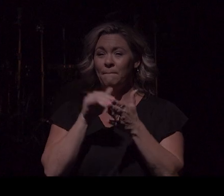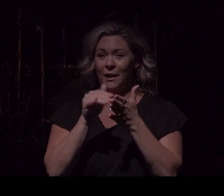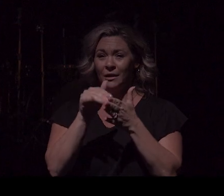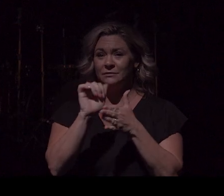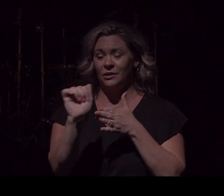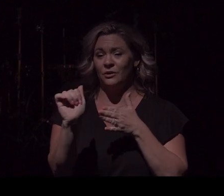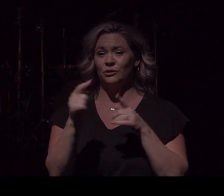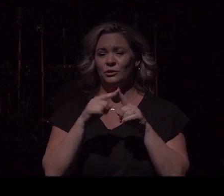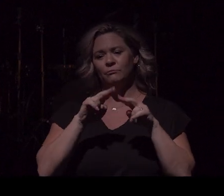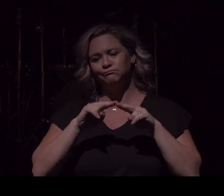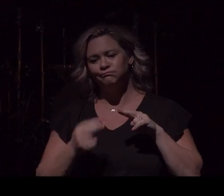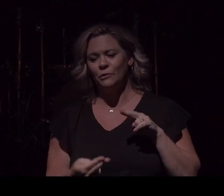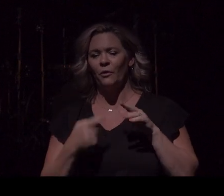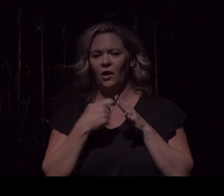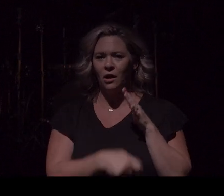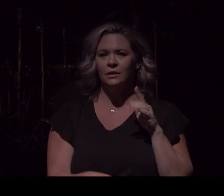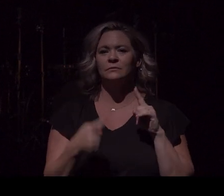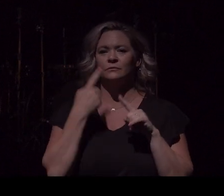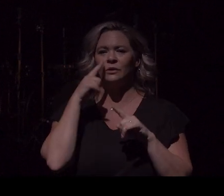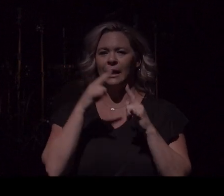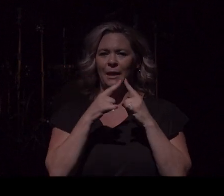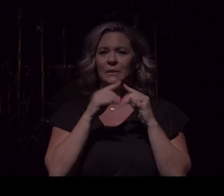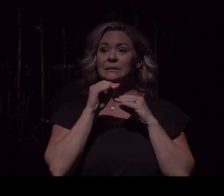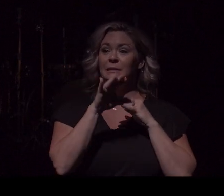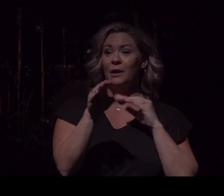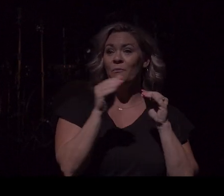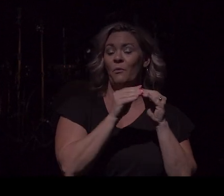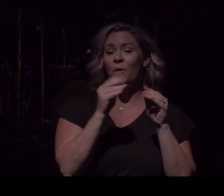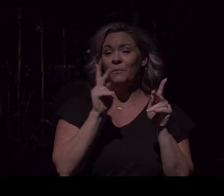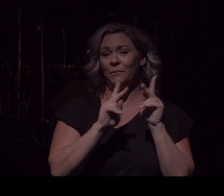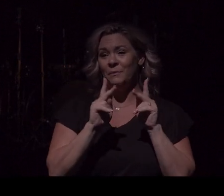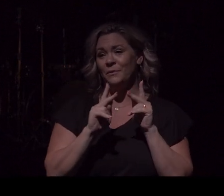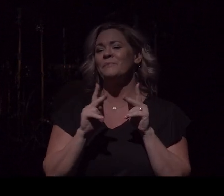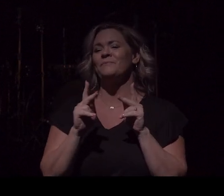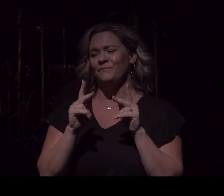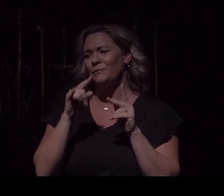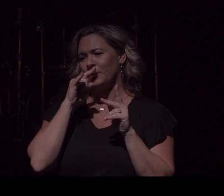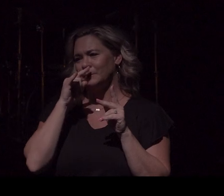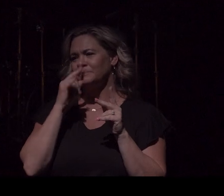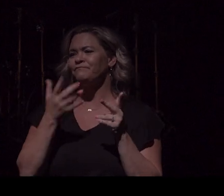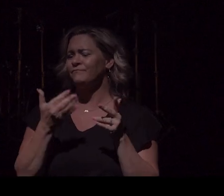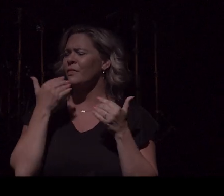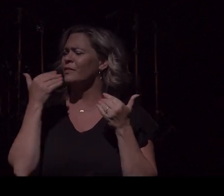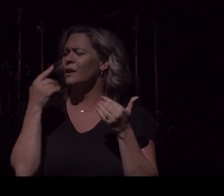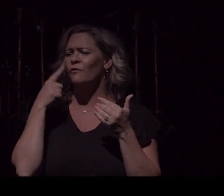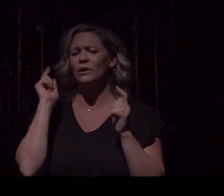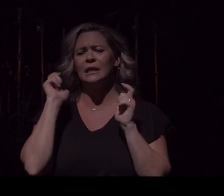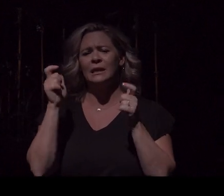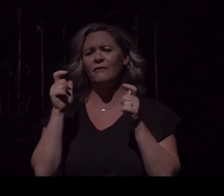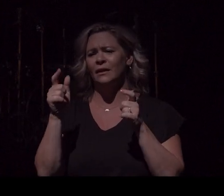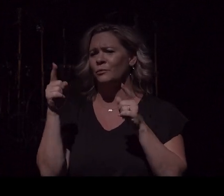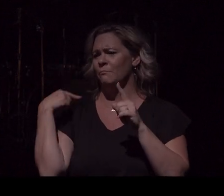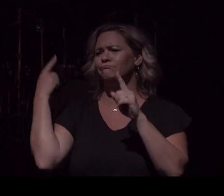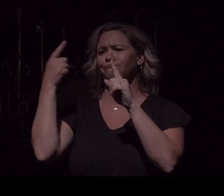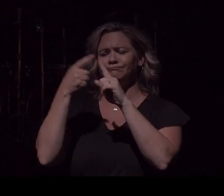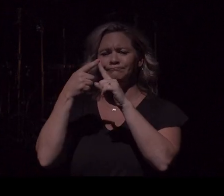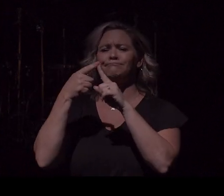camps and send more students, and we've met that goal. So if you've given to that, thank you so much. This is possible because we have a church that